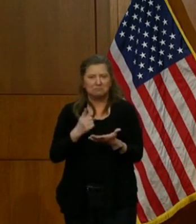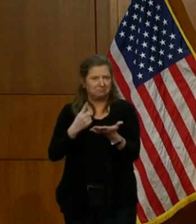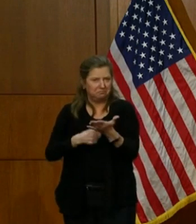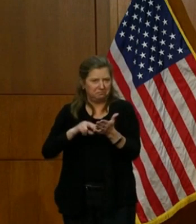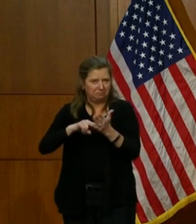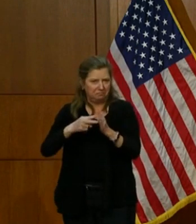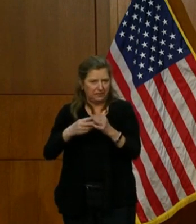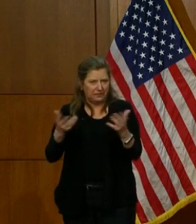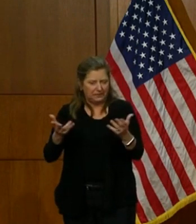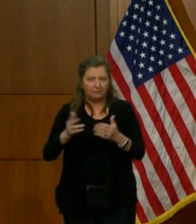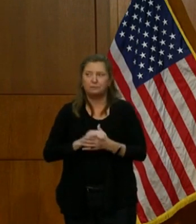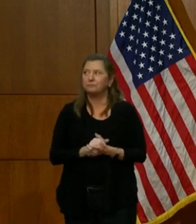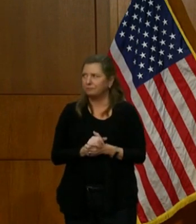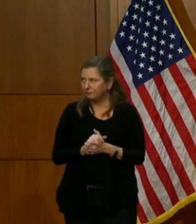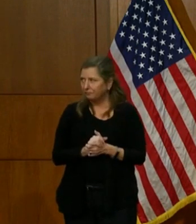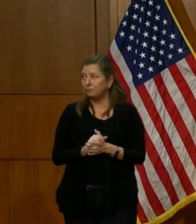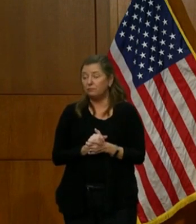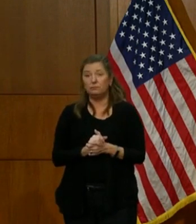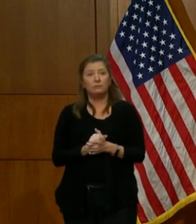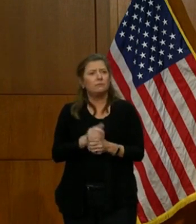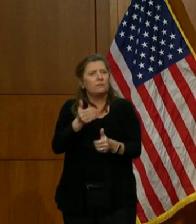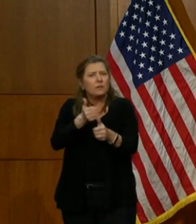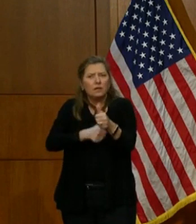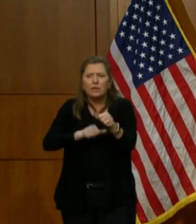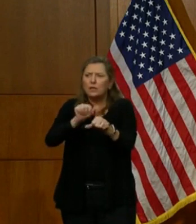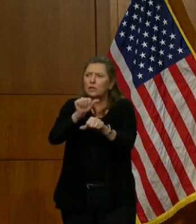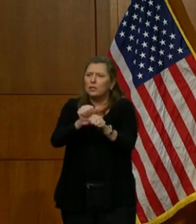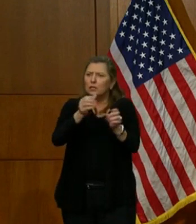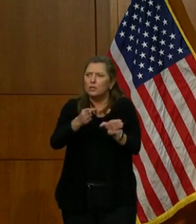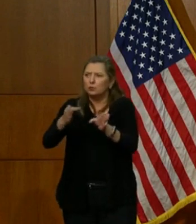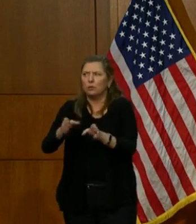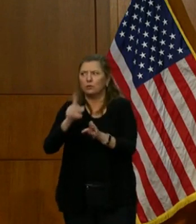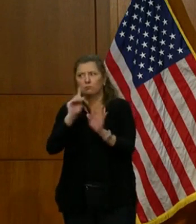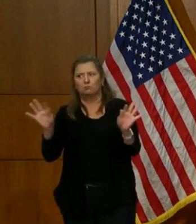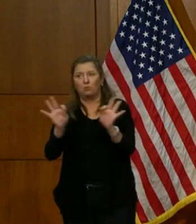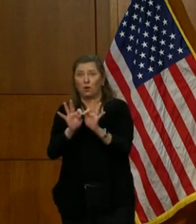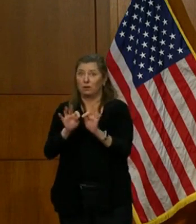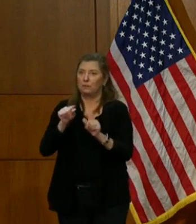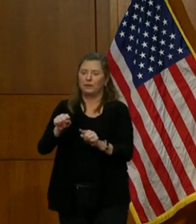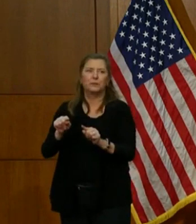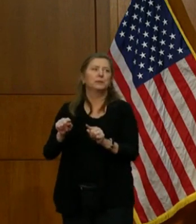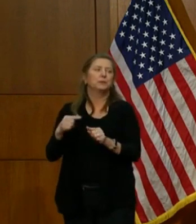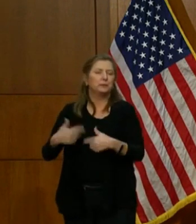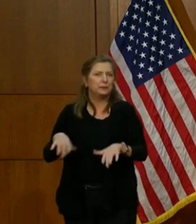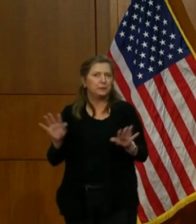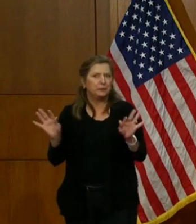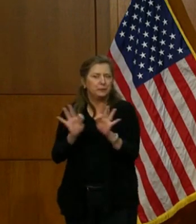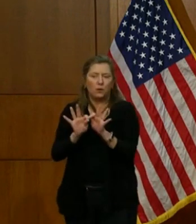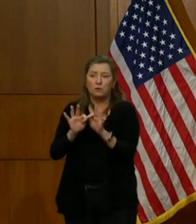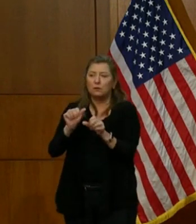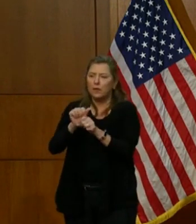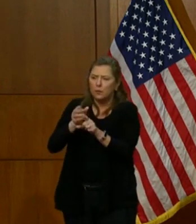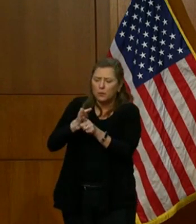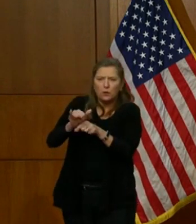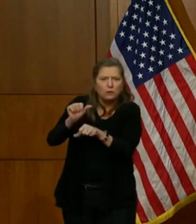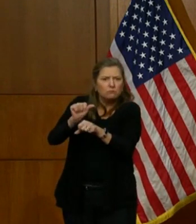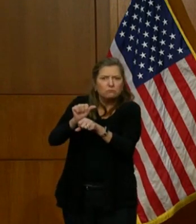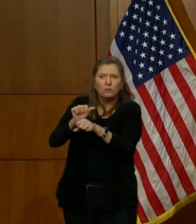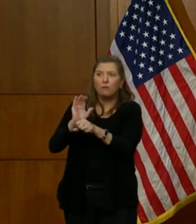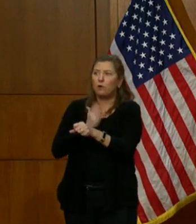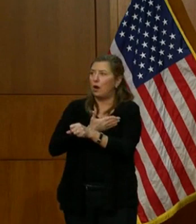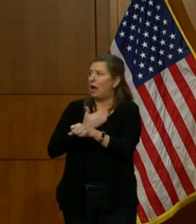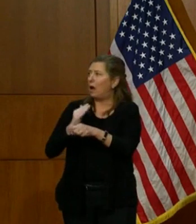that means. Every worker is important, but certainly these are. People who work in jobs that keep our